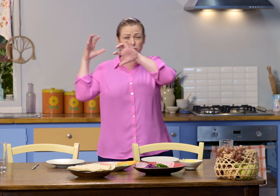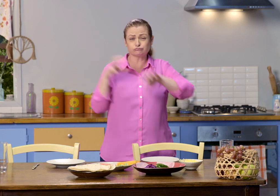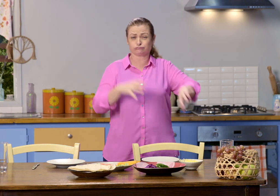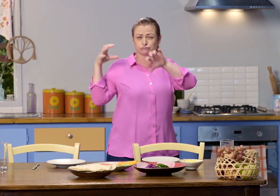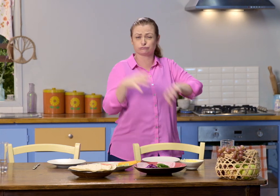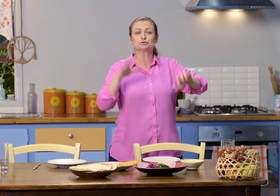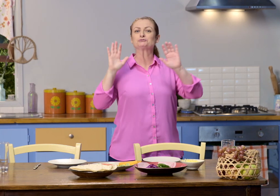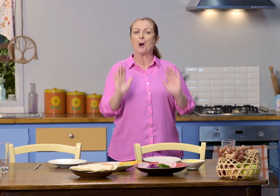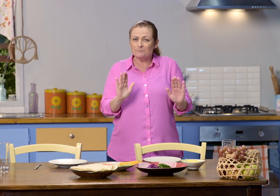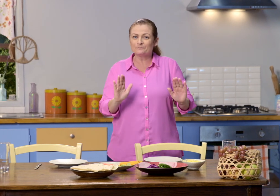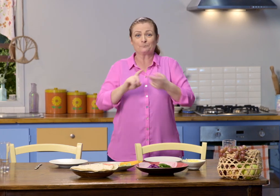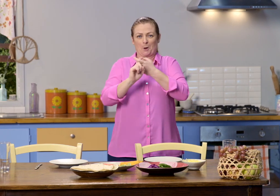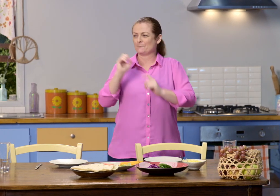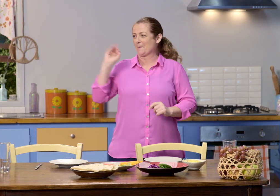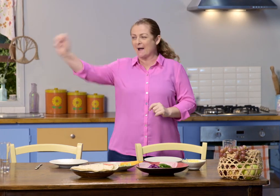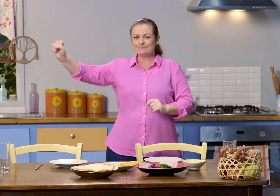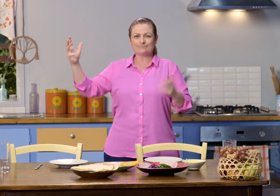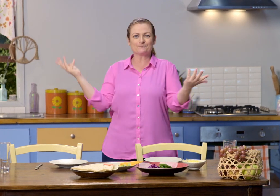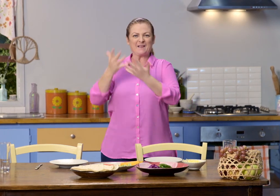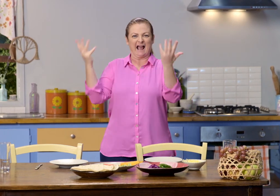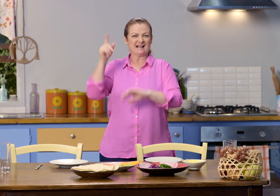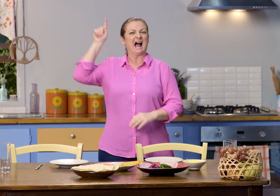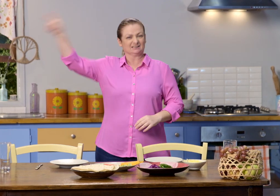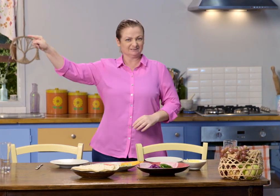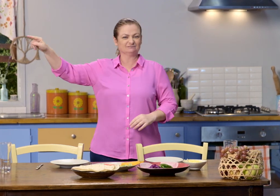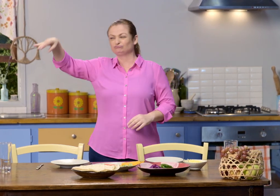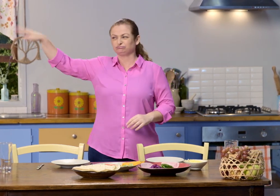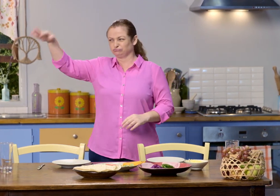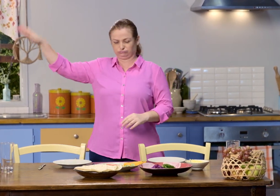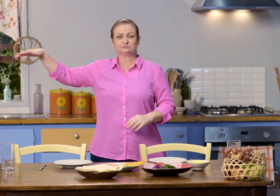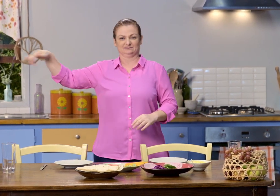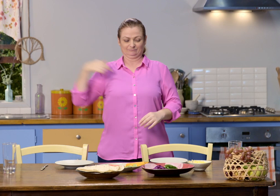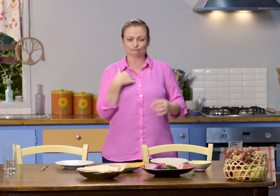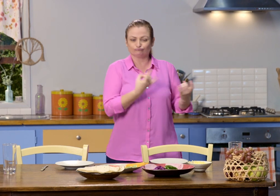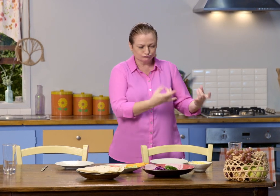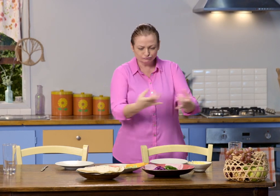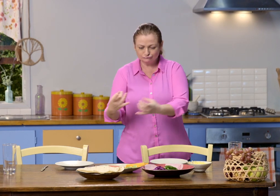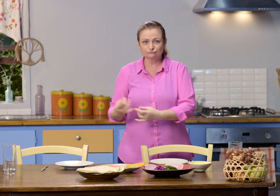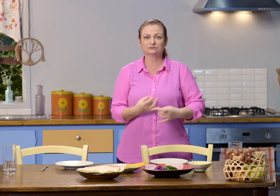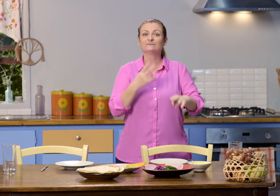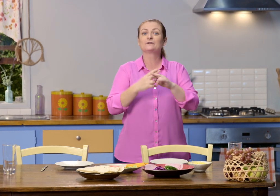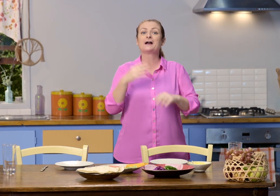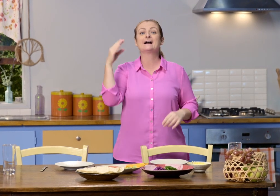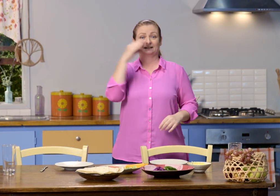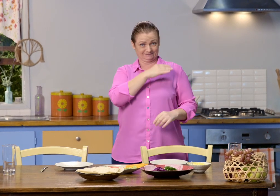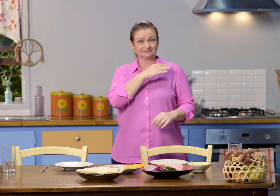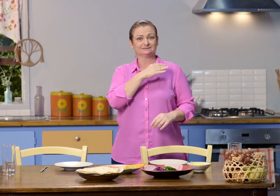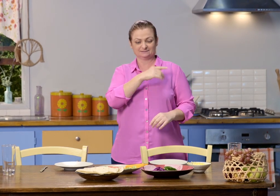Finally the rain has stopped. Possum was very keen to go outside and play. While he's been out there, I've been making